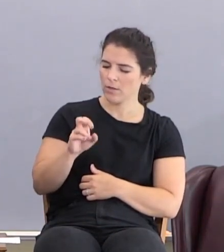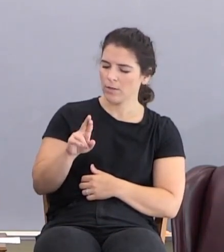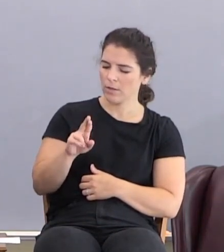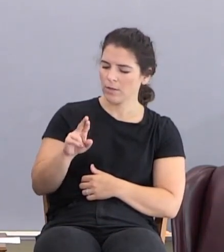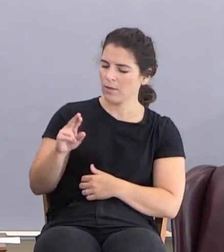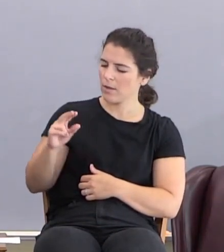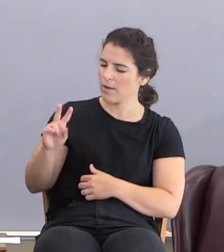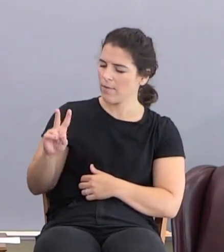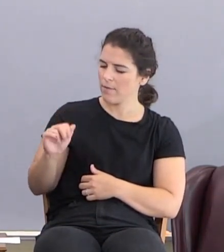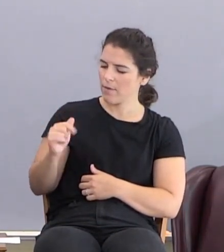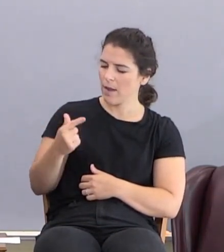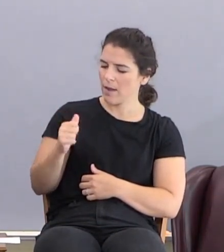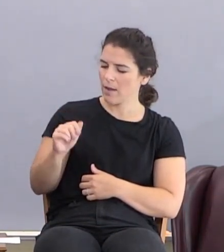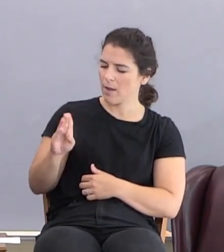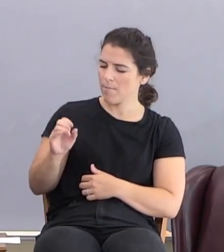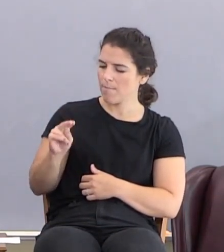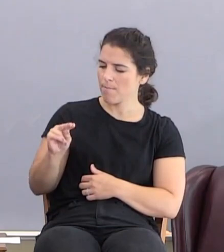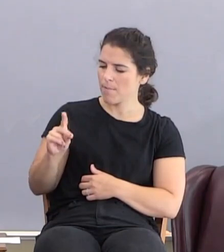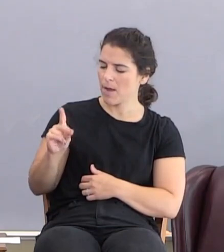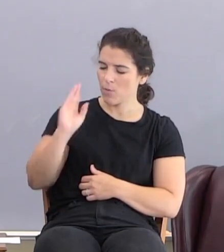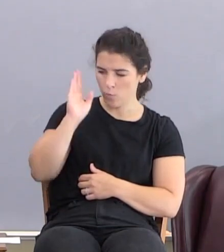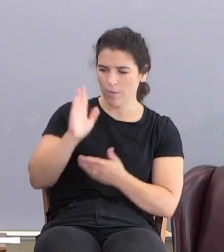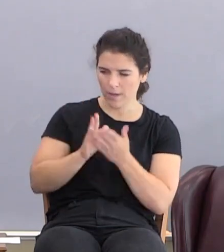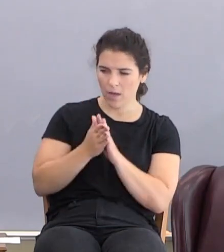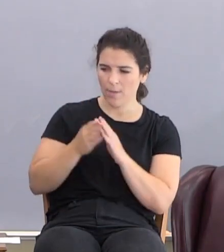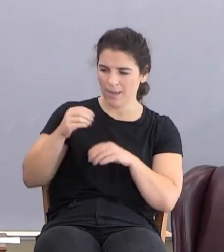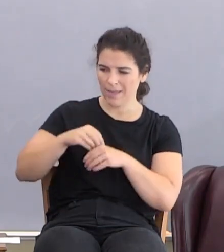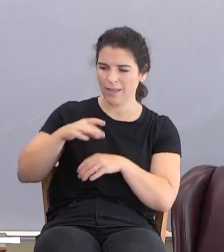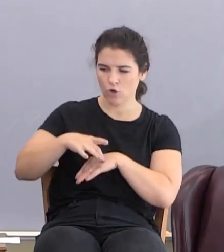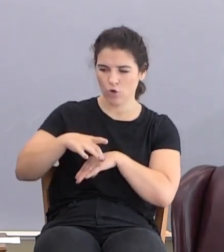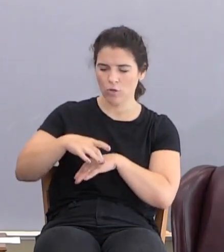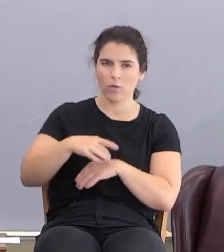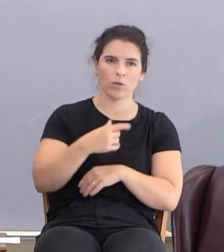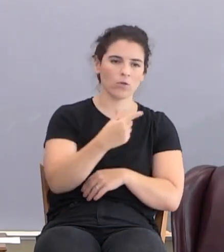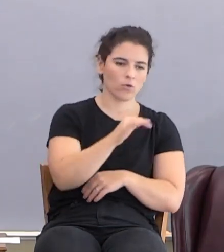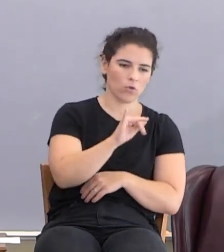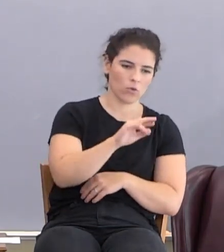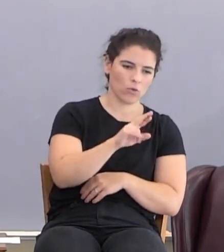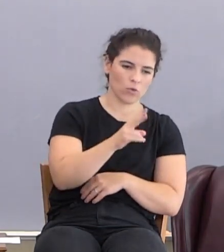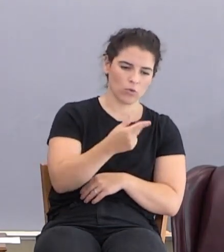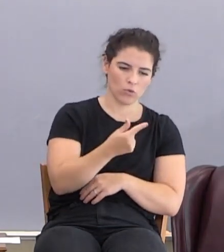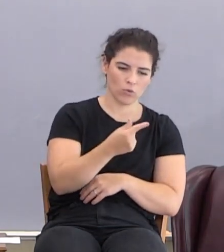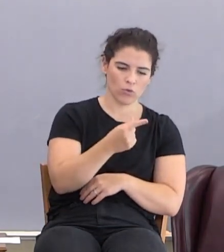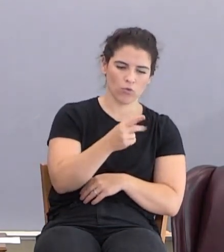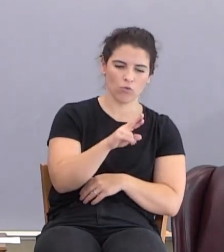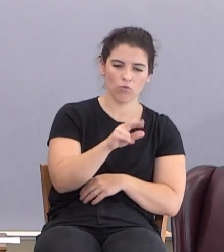You're not going to have a farmer, grain farmers in central Illinois, anyway,